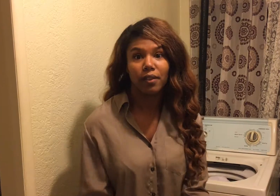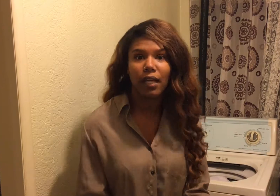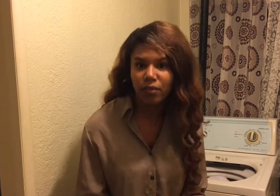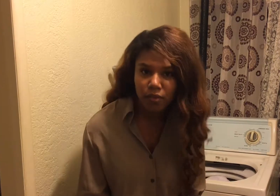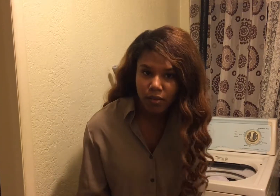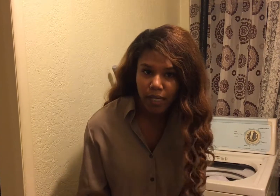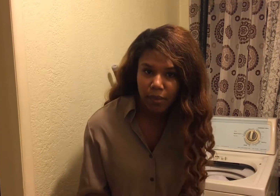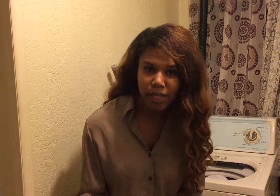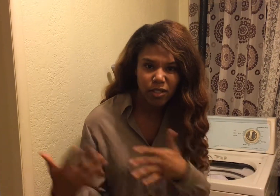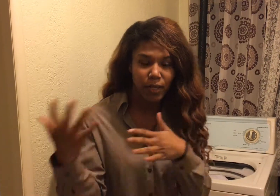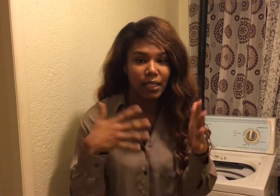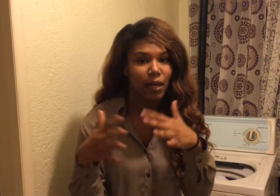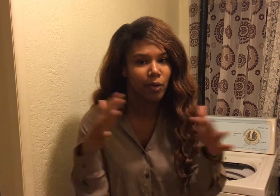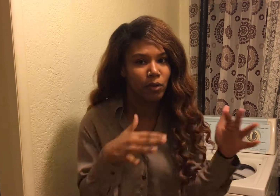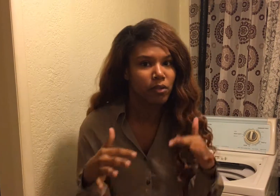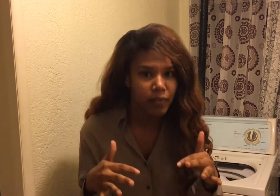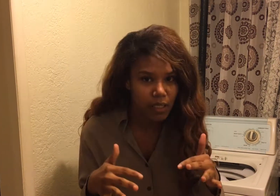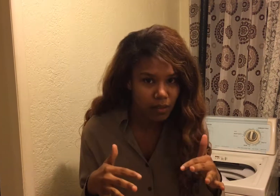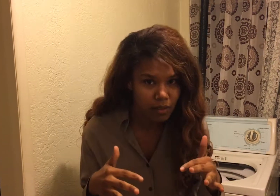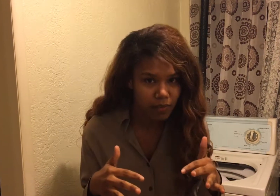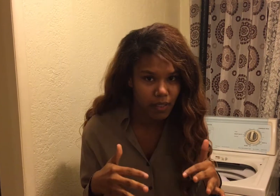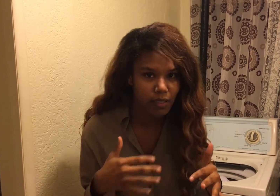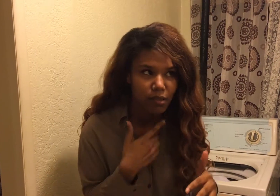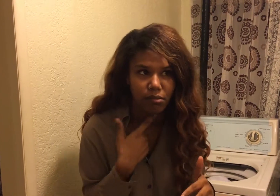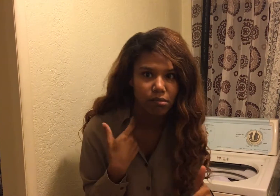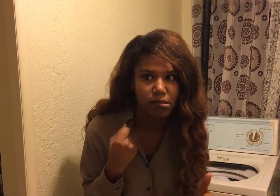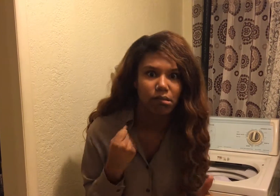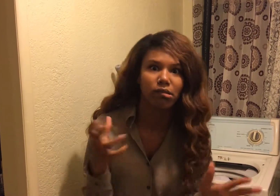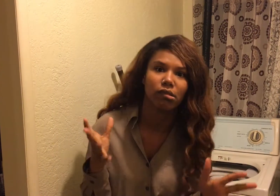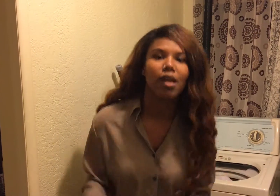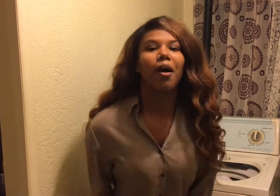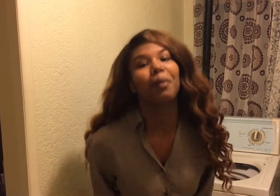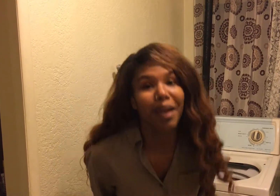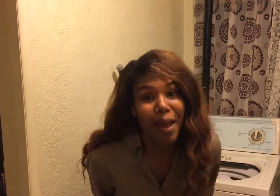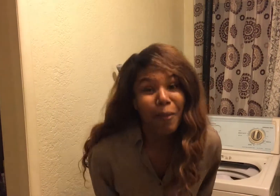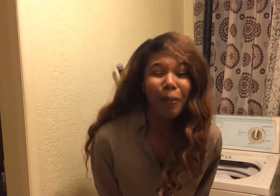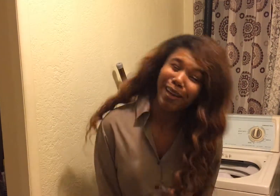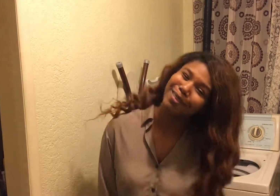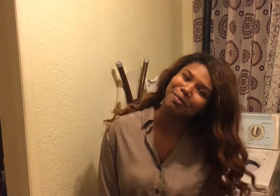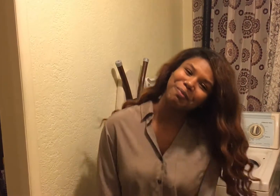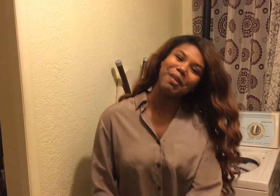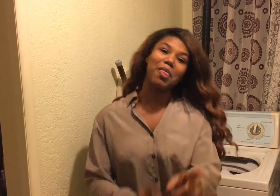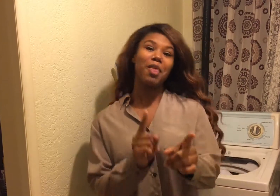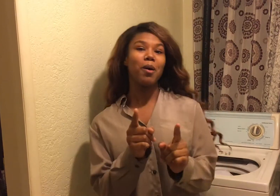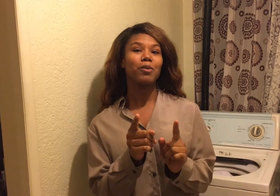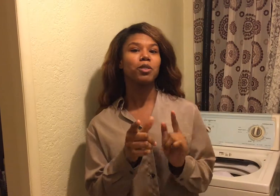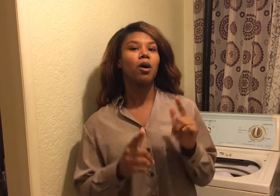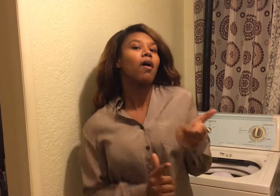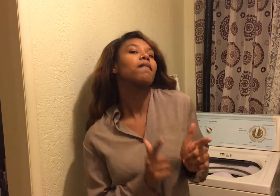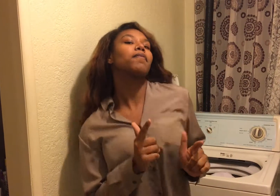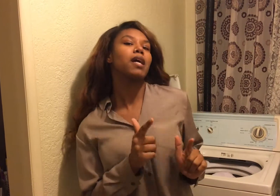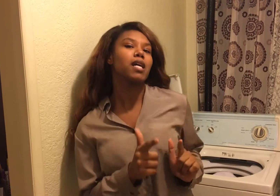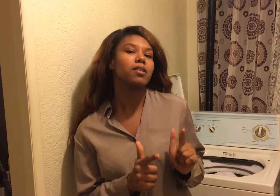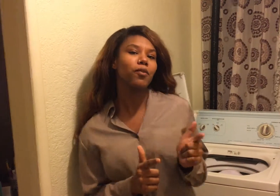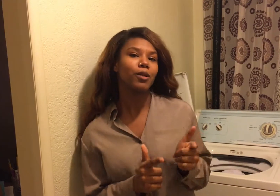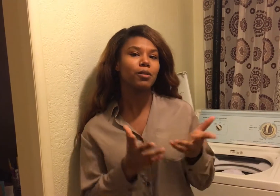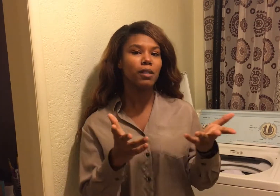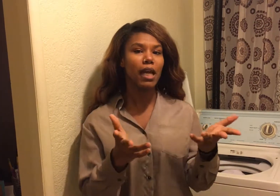feel like a fool right make sure you got that real goofy look on your face like okay well that was your phrase for today